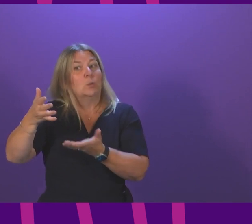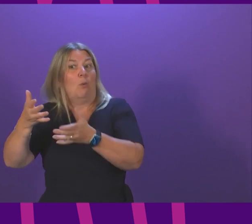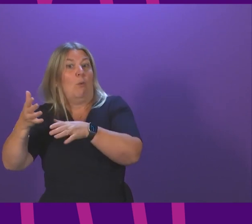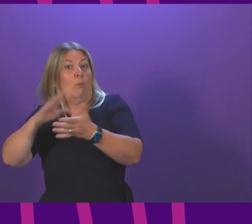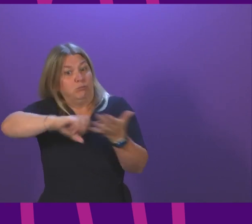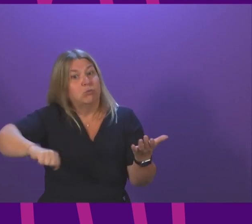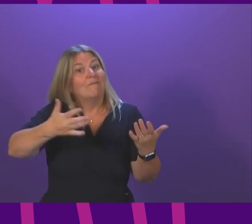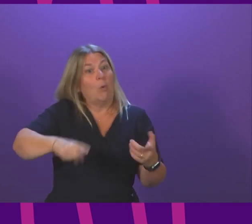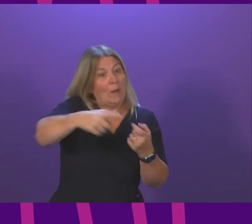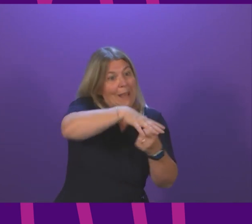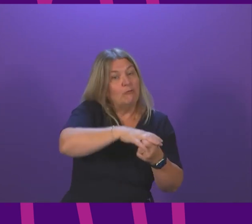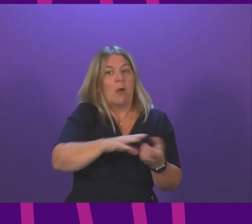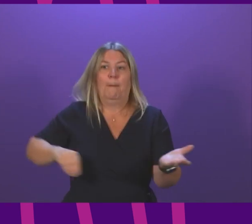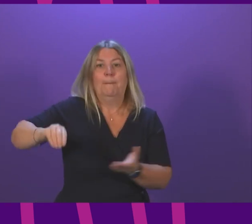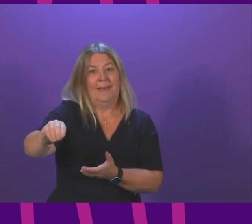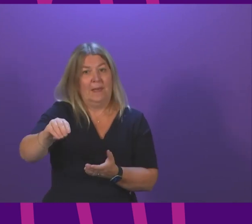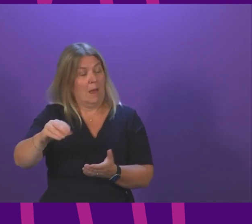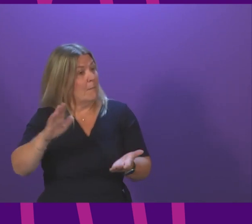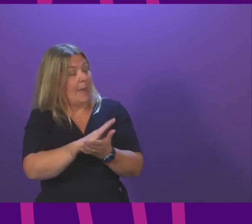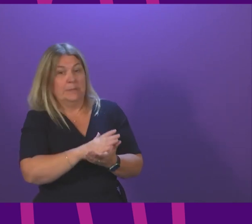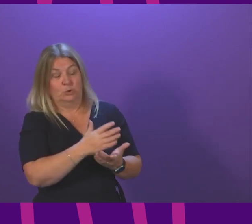happy to listen to him if he's prepared to do it.